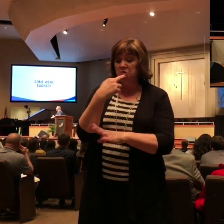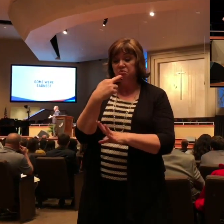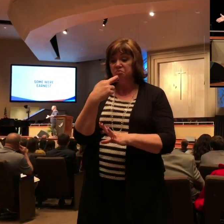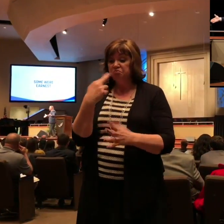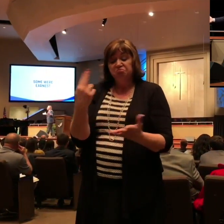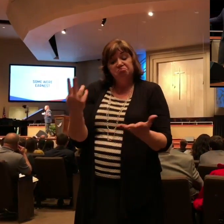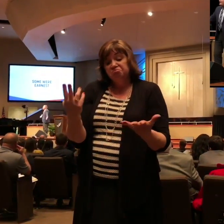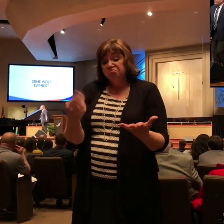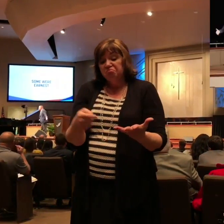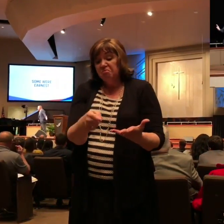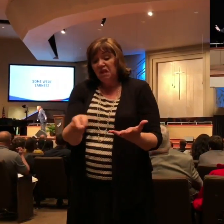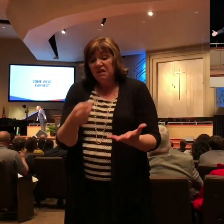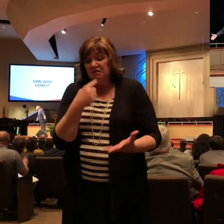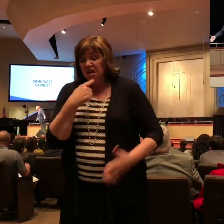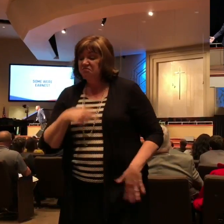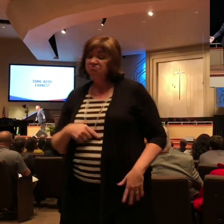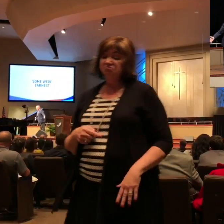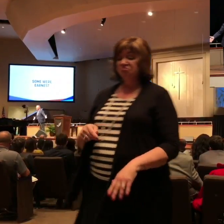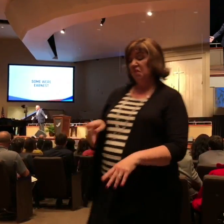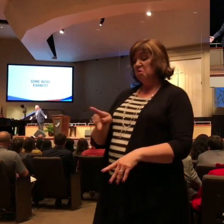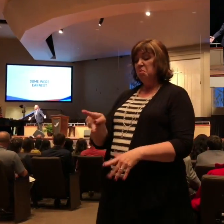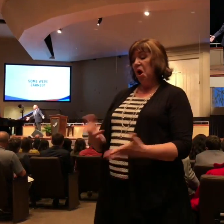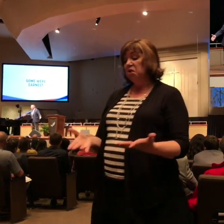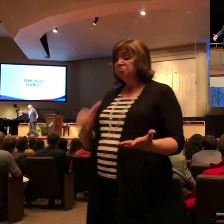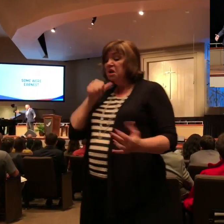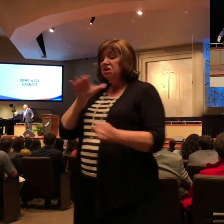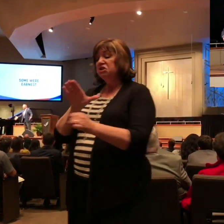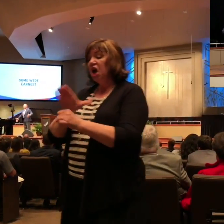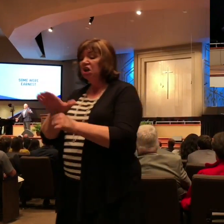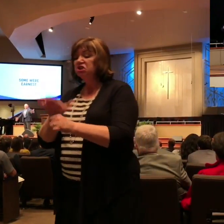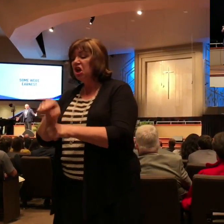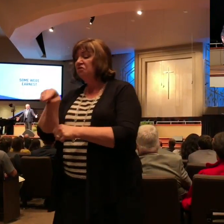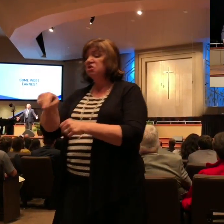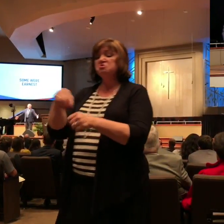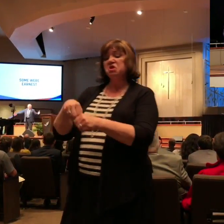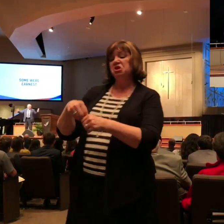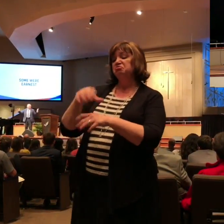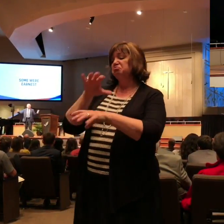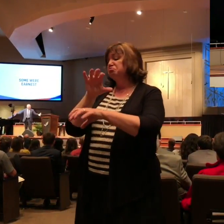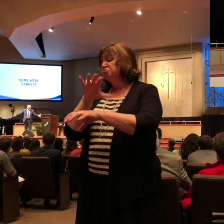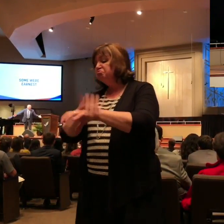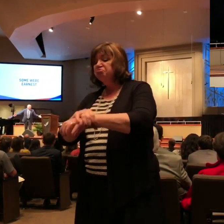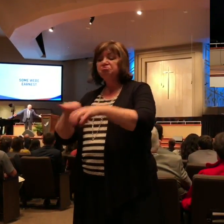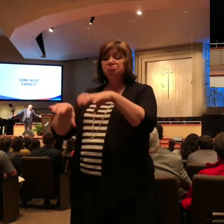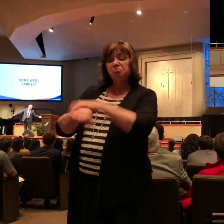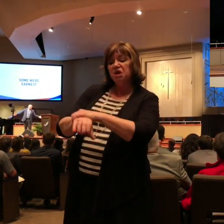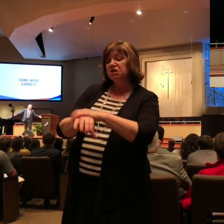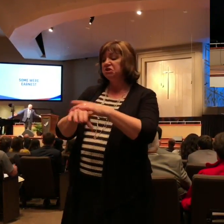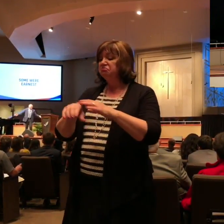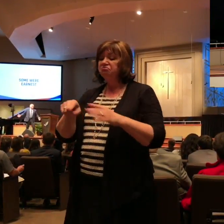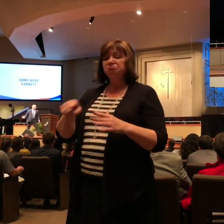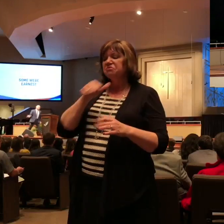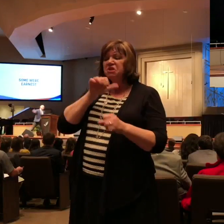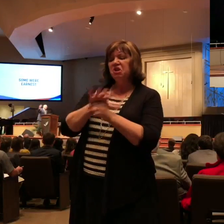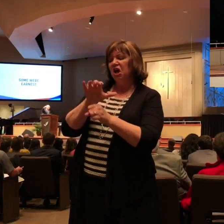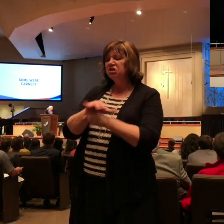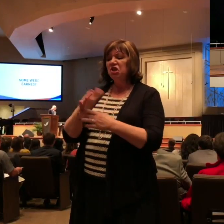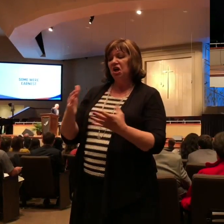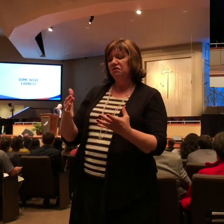enough that you're in prison. It's not enough that you have a guard to the right and a guard to the left and you are shackled. That's not enough. So we're going to go